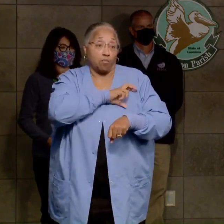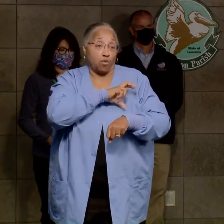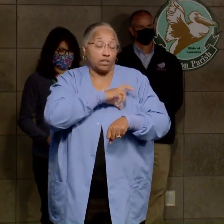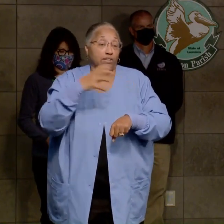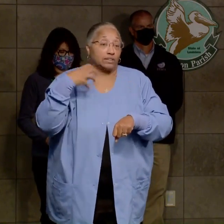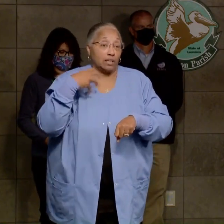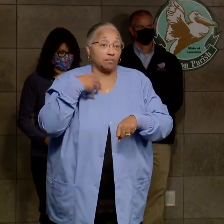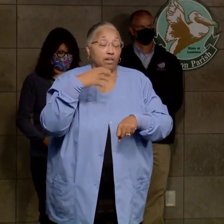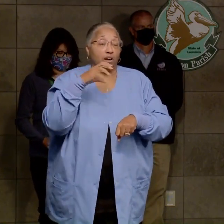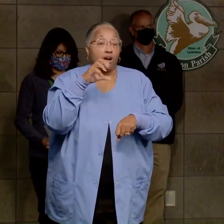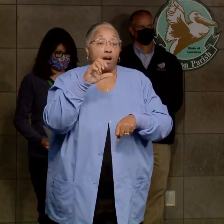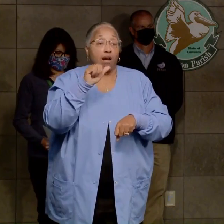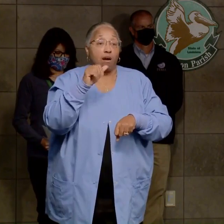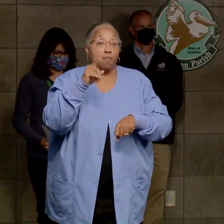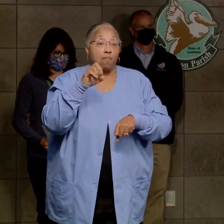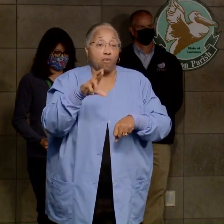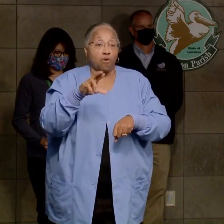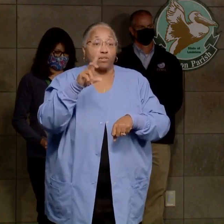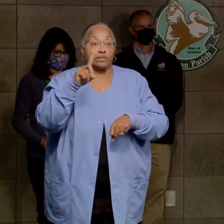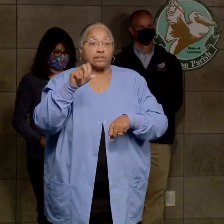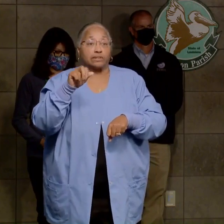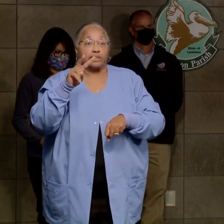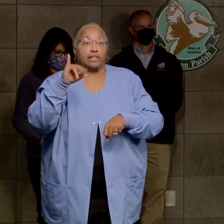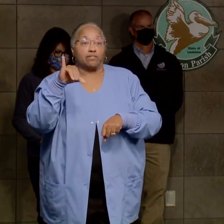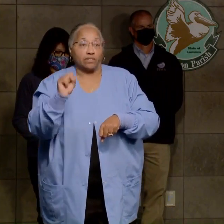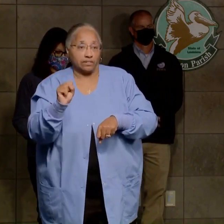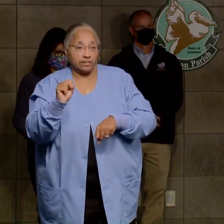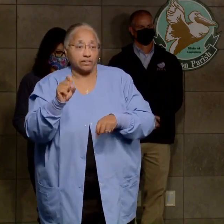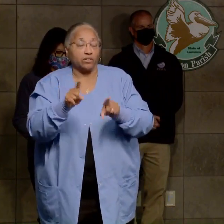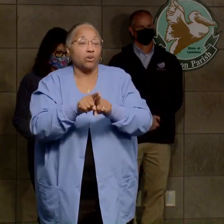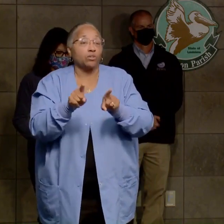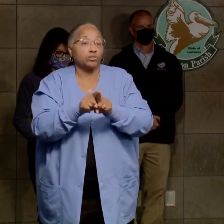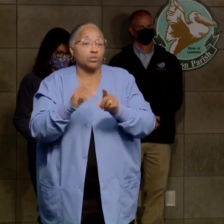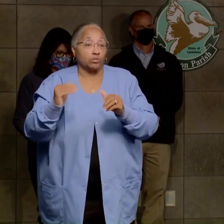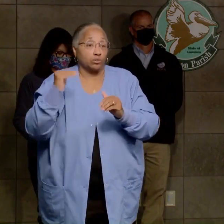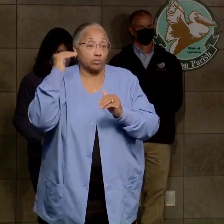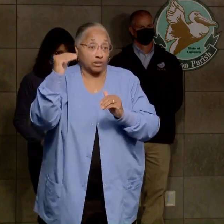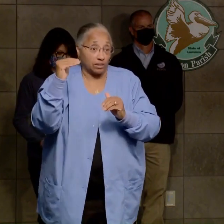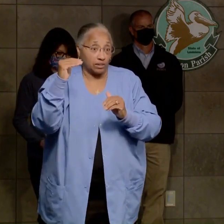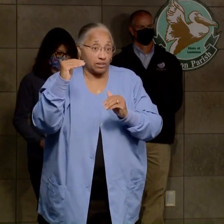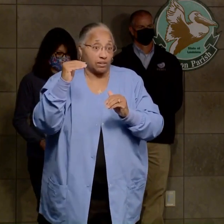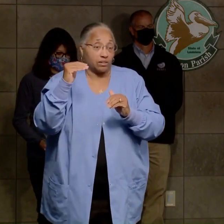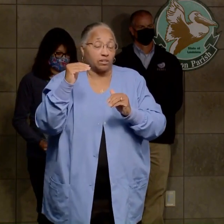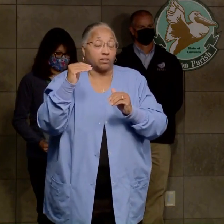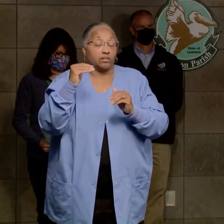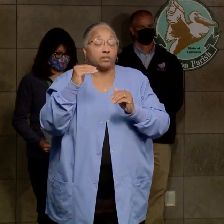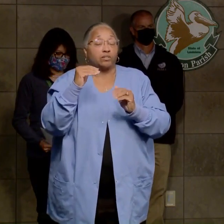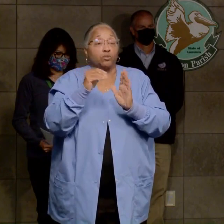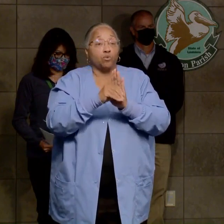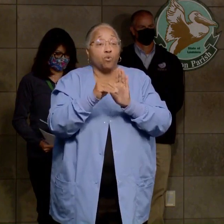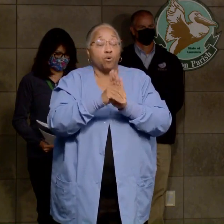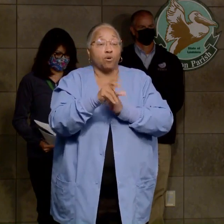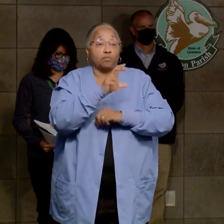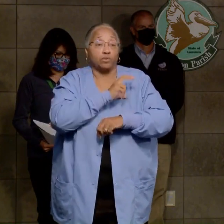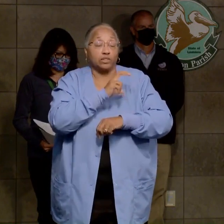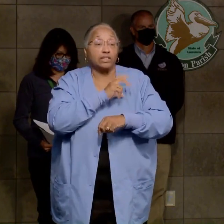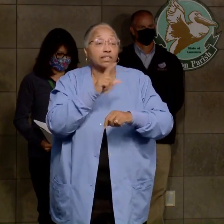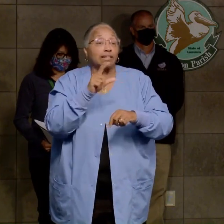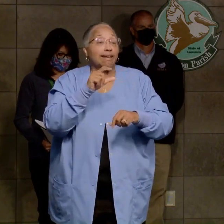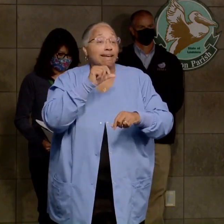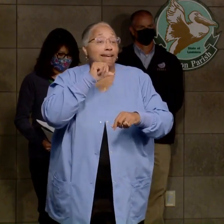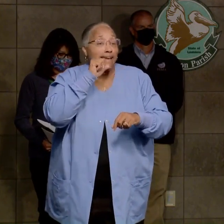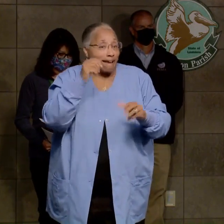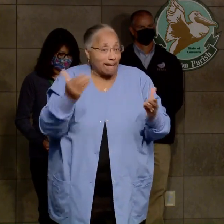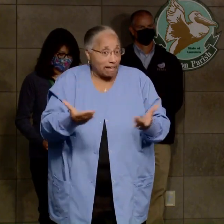the next deputy secretary of public safety and superintendent of Louisiana State Police. He is not with me